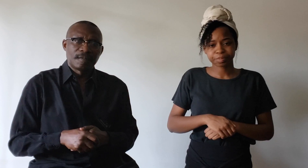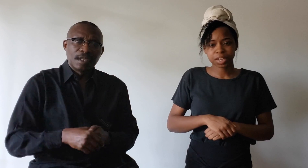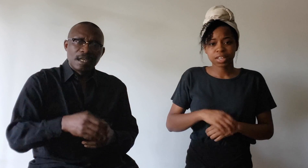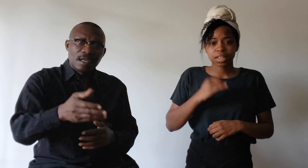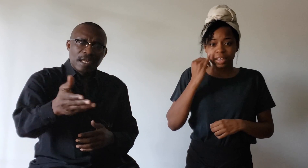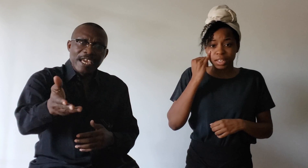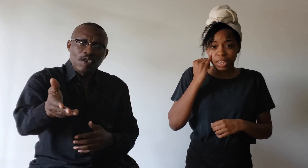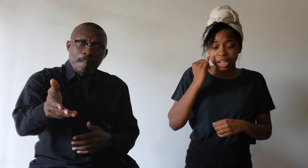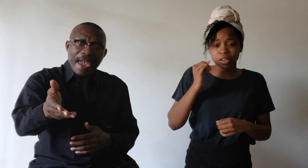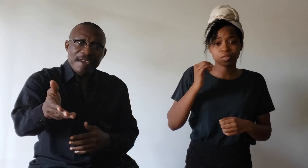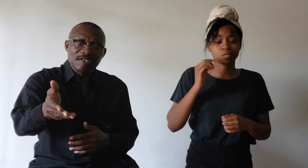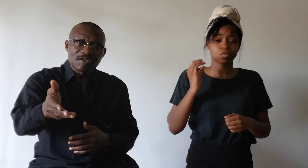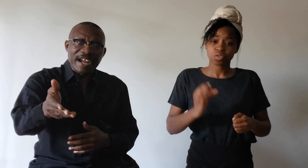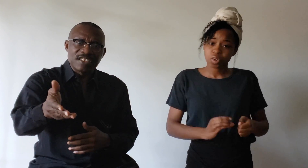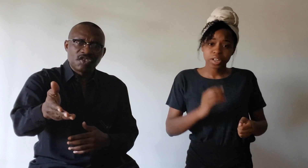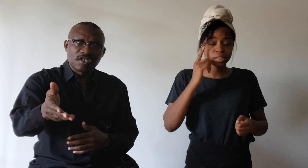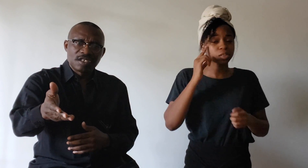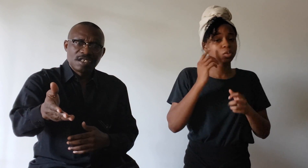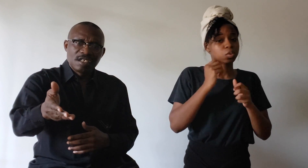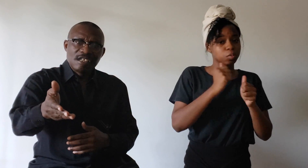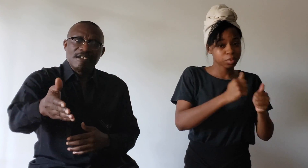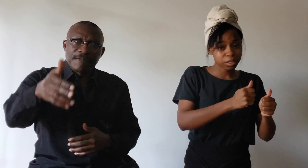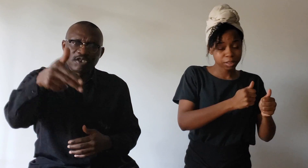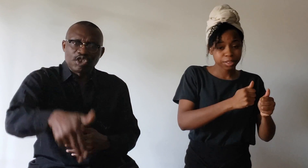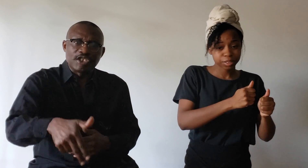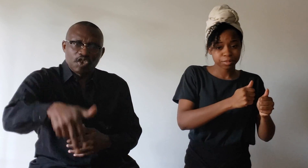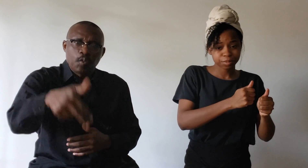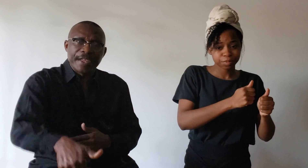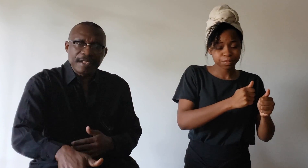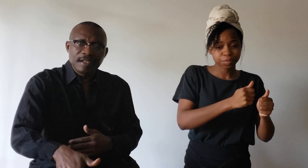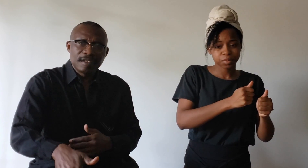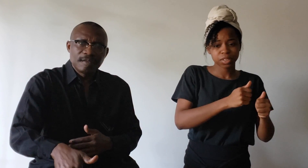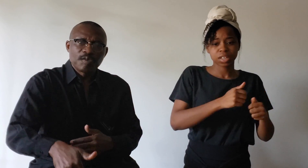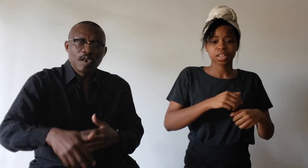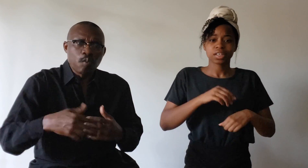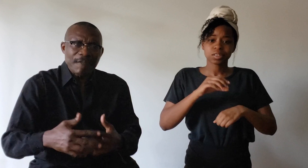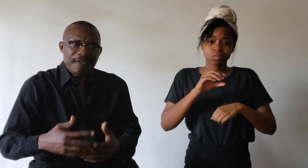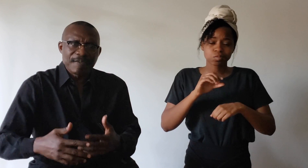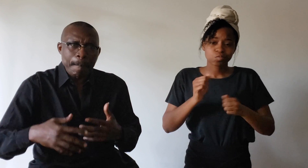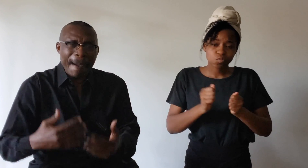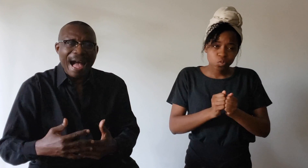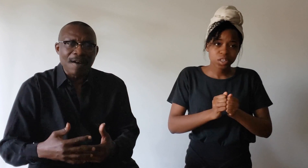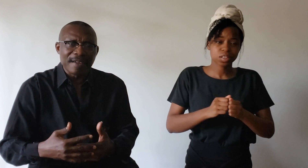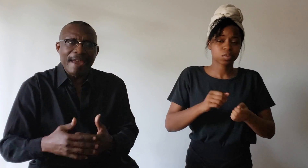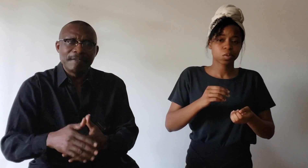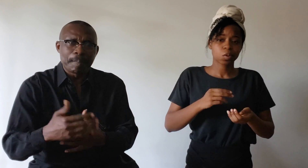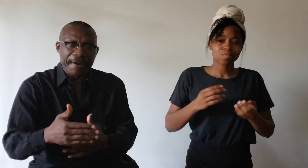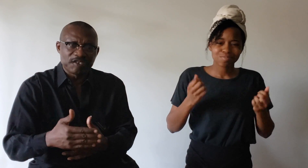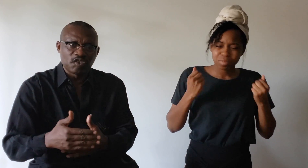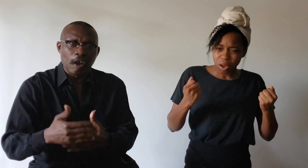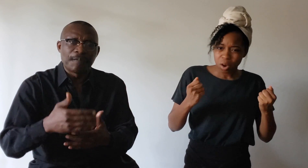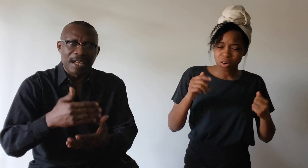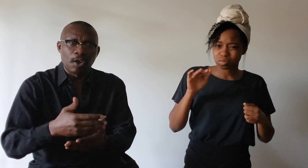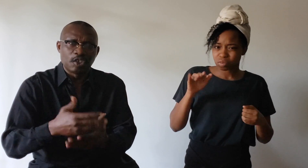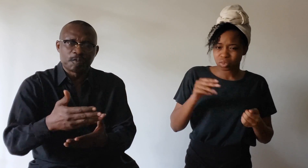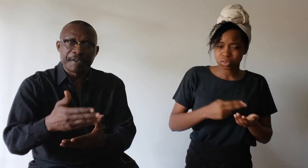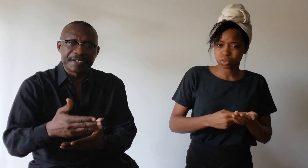In obeying Christ, the church will, with the power and the presence of the presence Spirit,